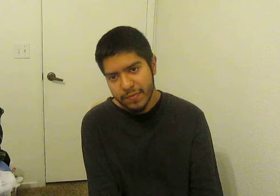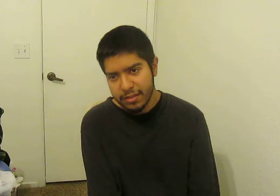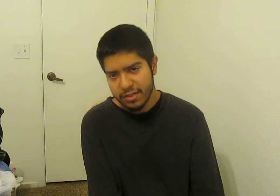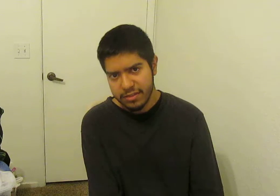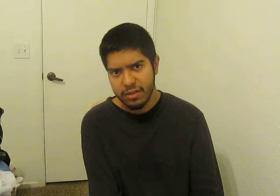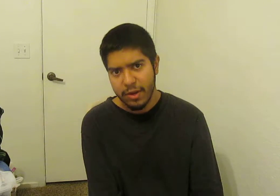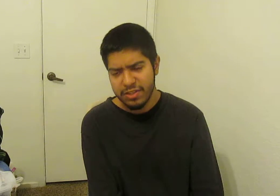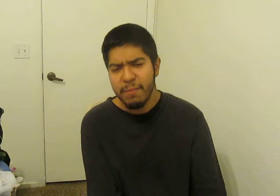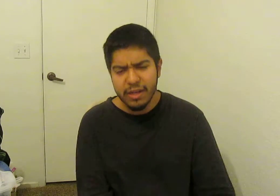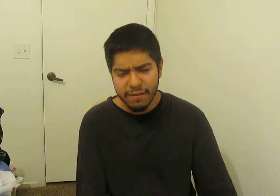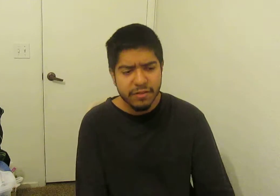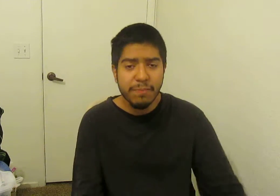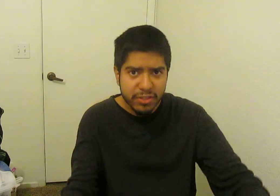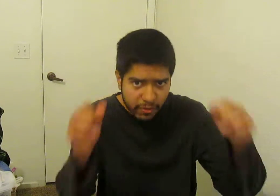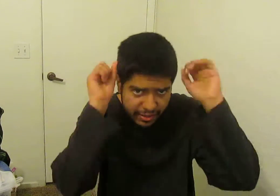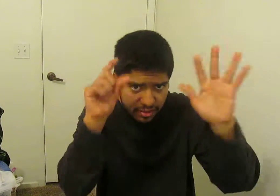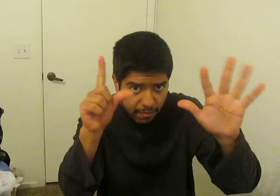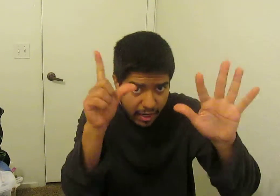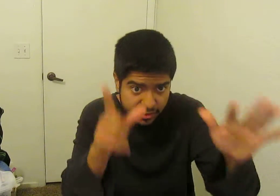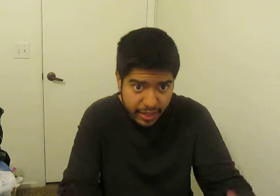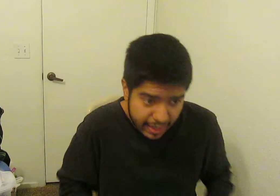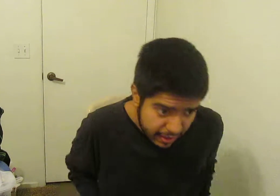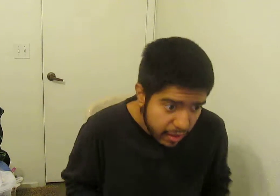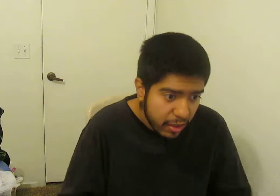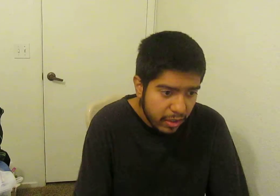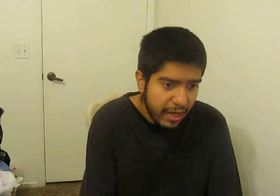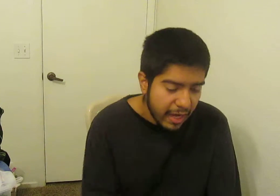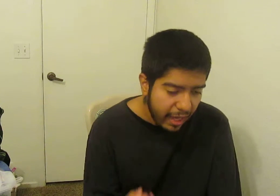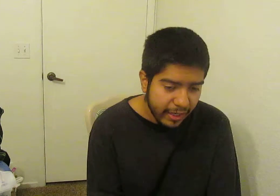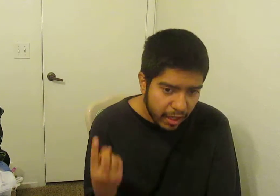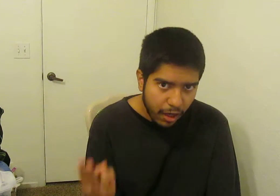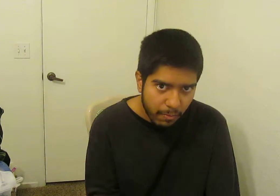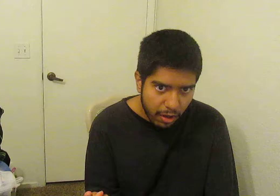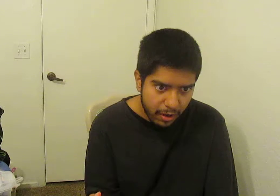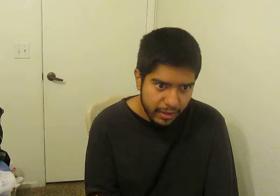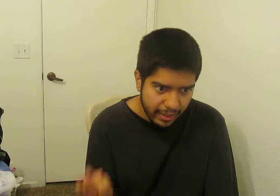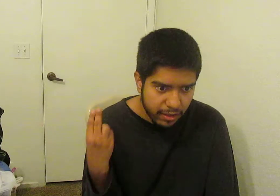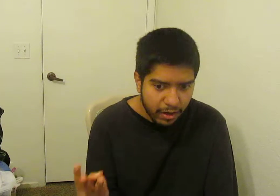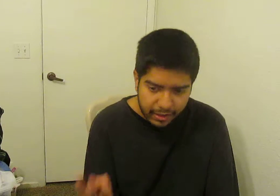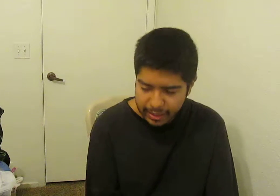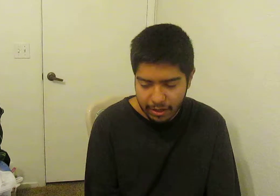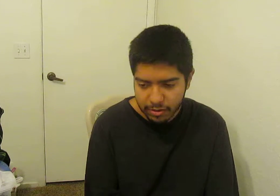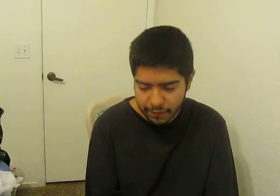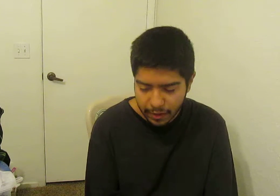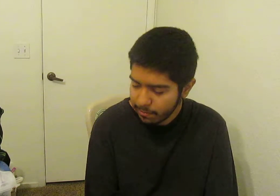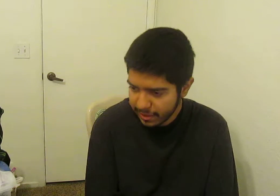factors into consideration, I'm going to give this episode a 7 out of 10. You had Akira, Amon, and Kaneki character development.